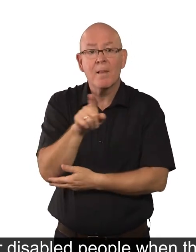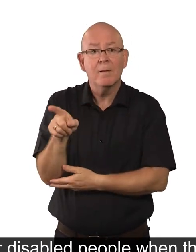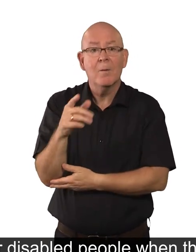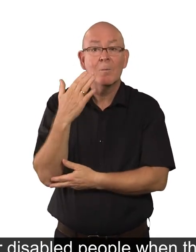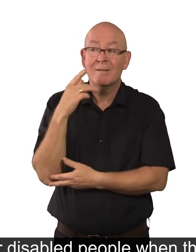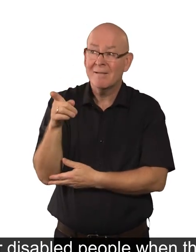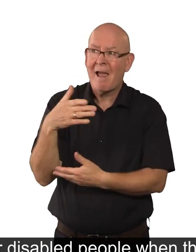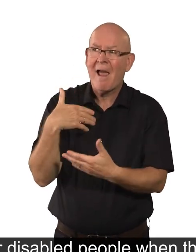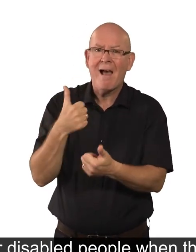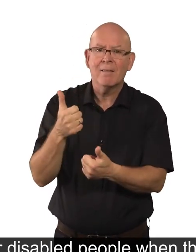ability to work.